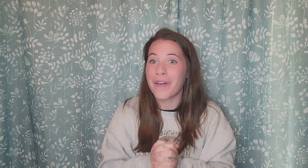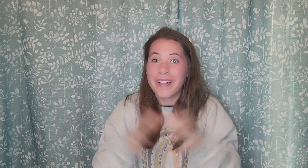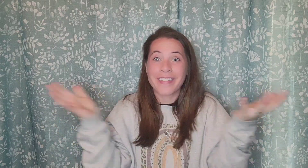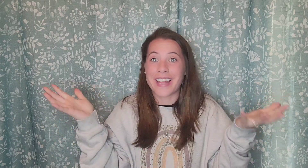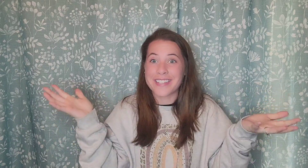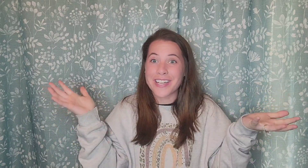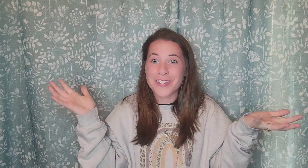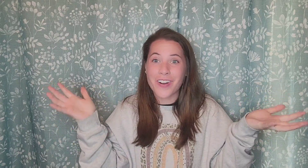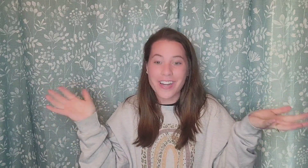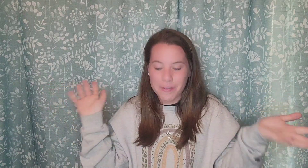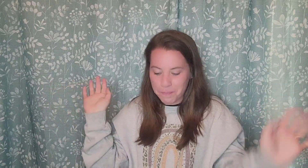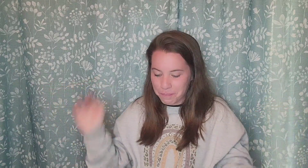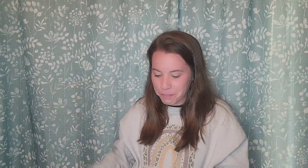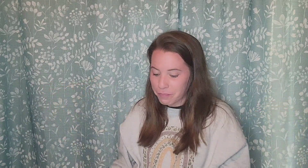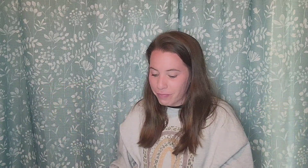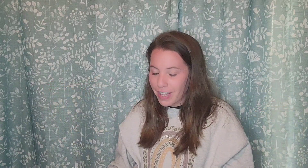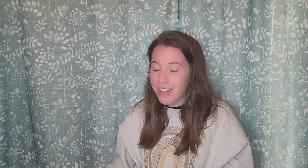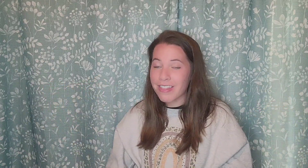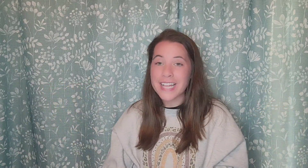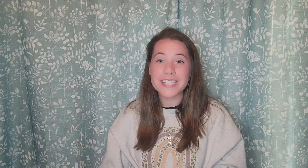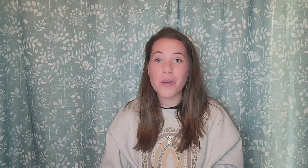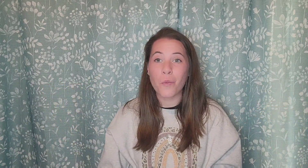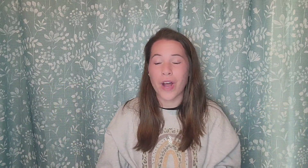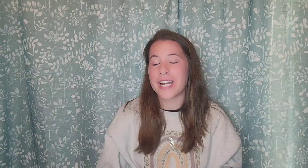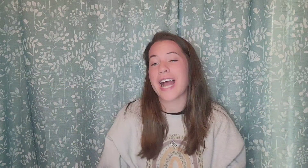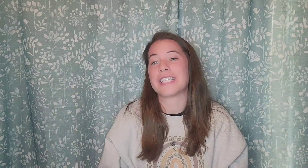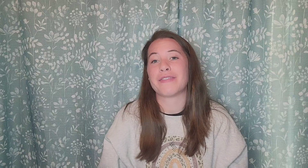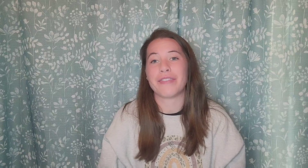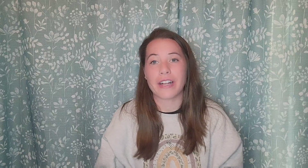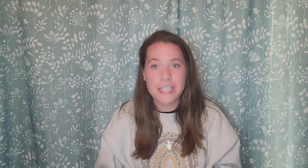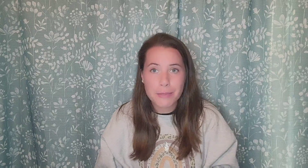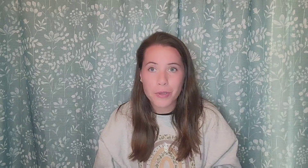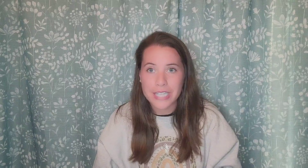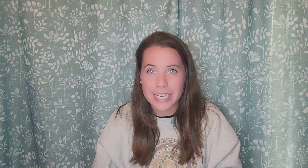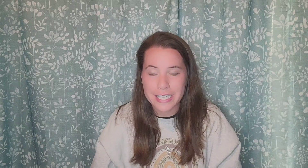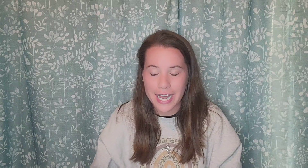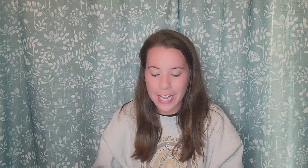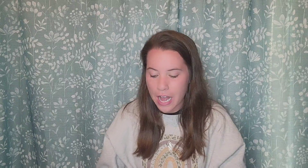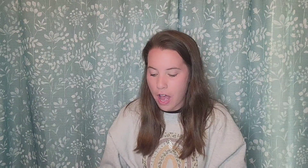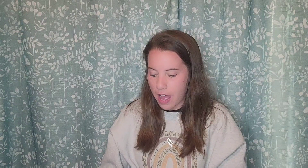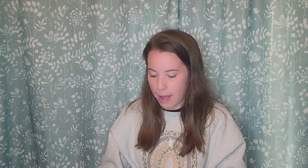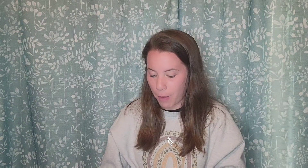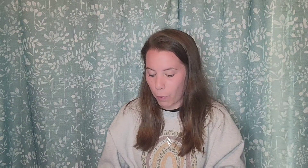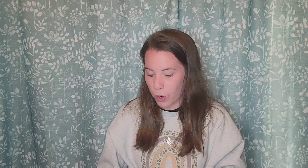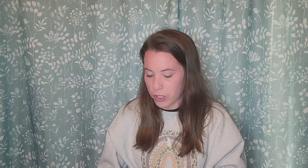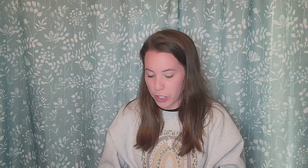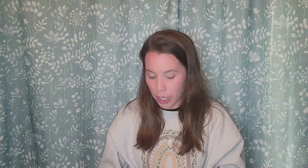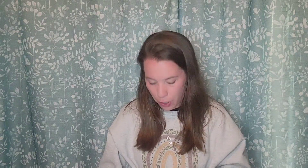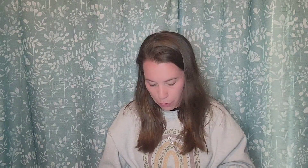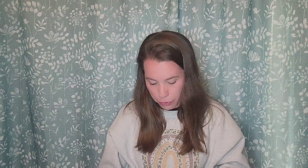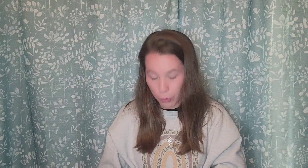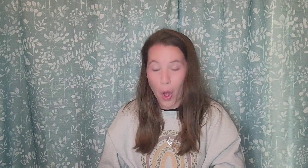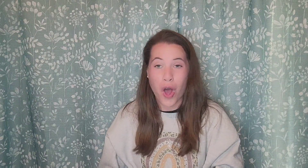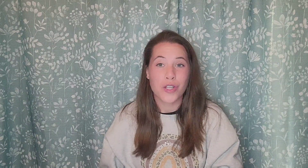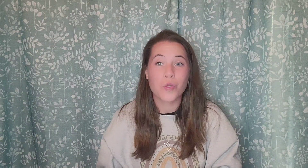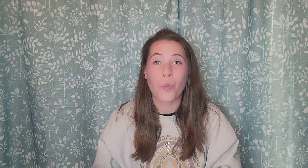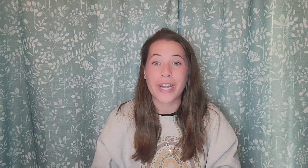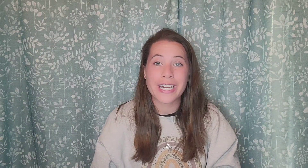let's get started. Lesson one has a very simple signs in it and we're just going to go through all 29.